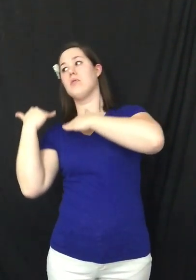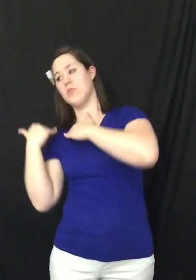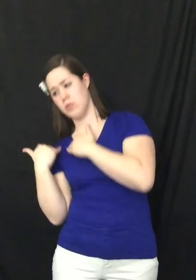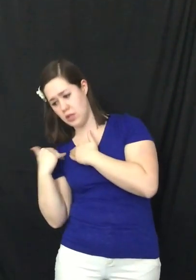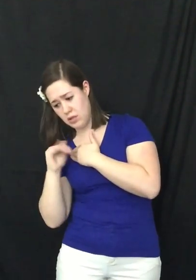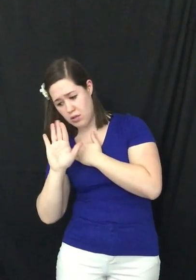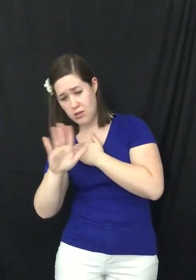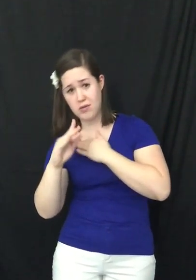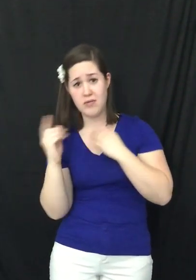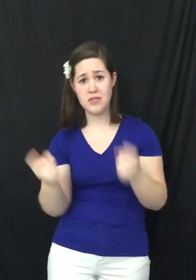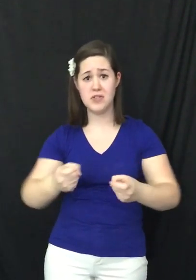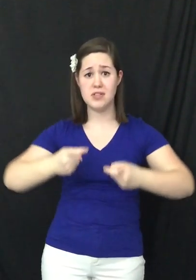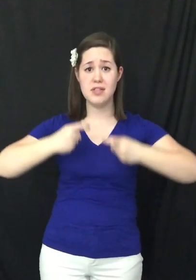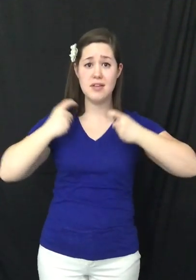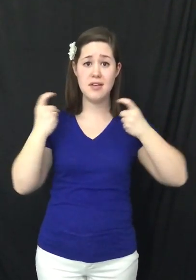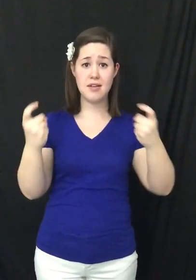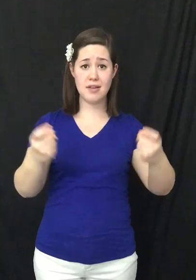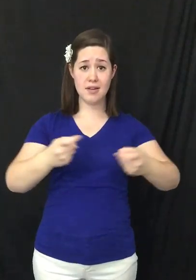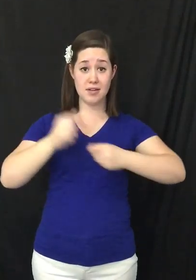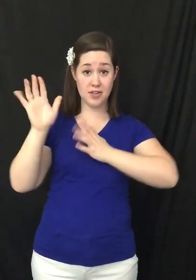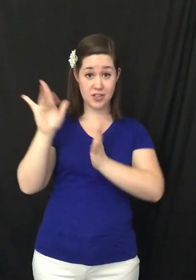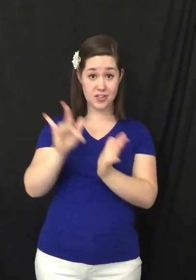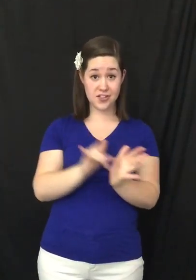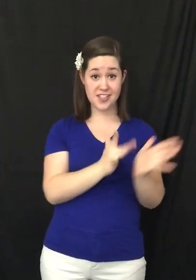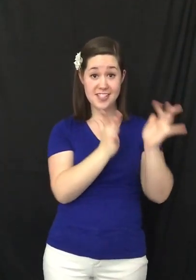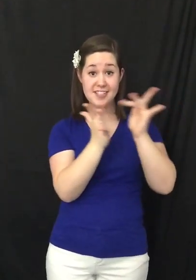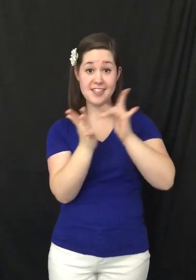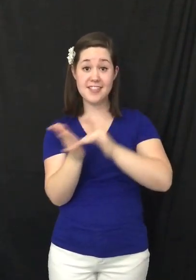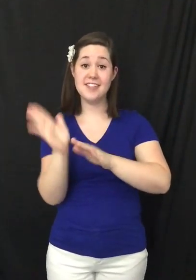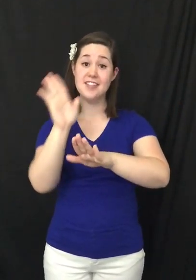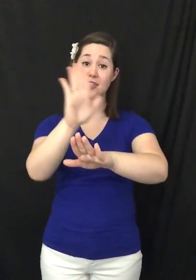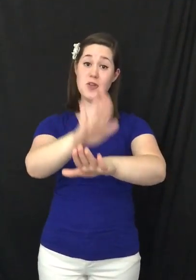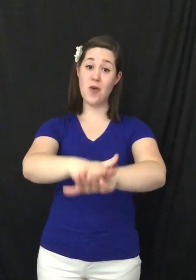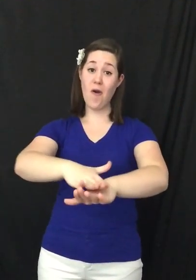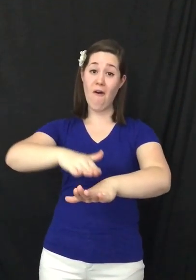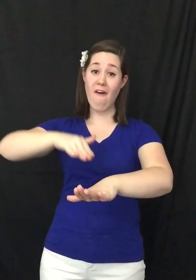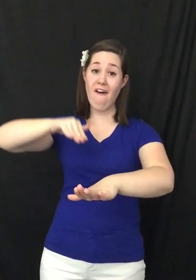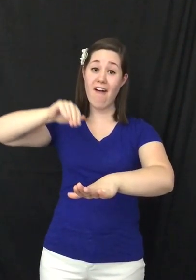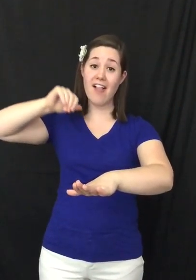the weight of your sin, Jesus is calling.